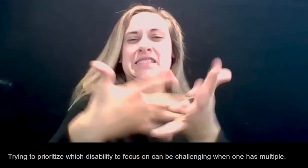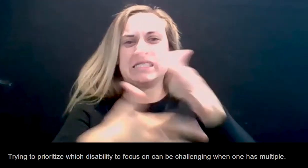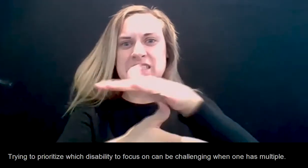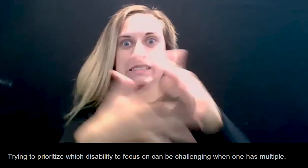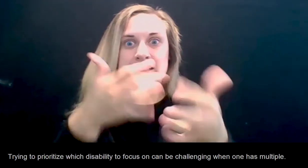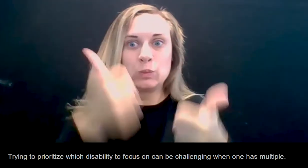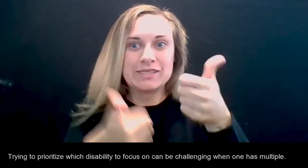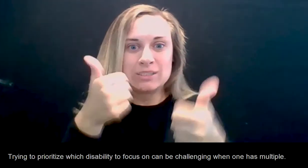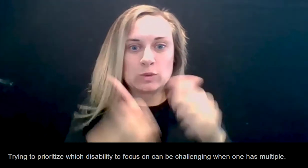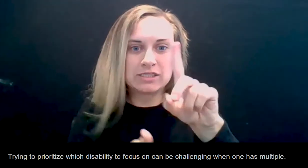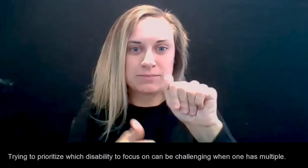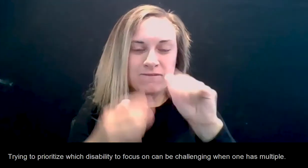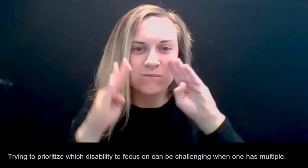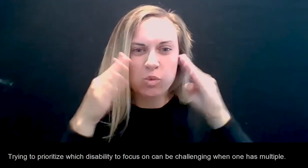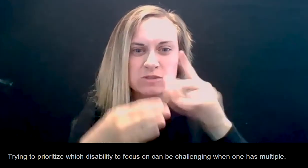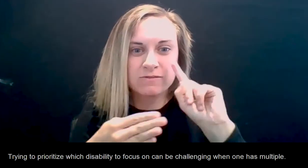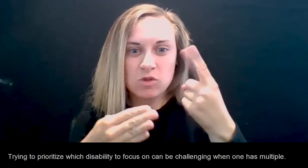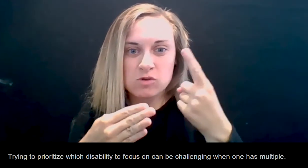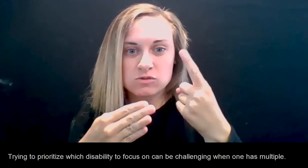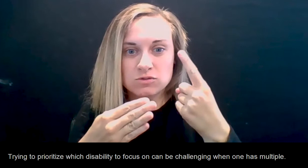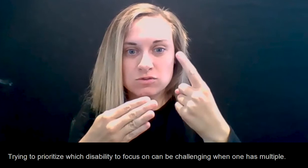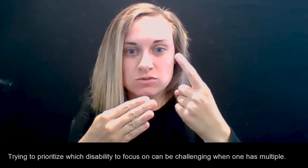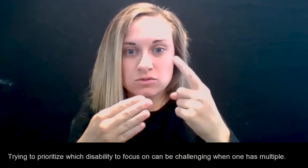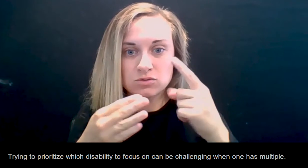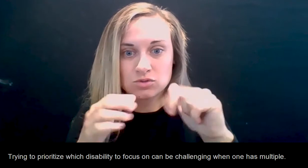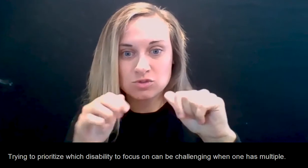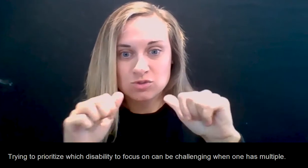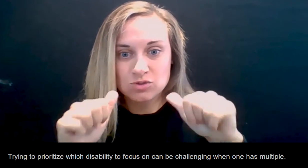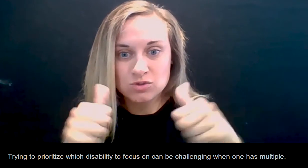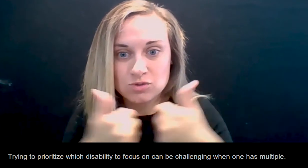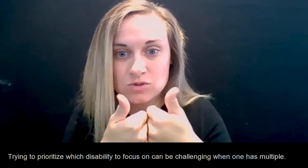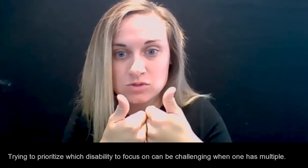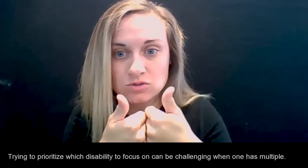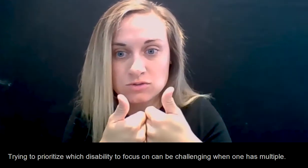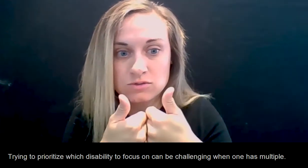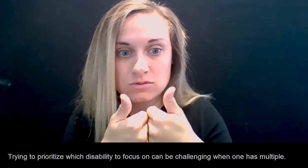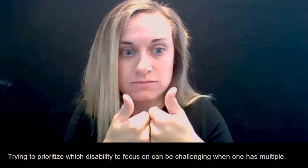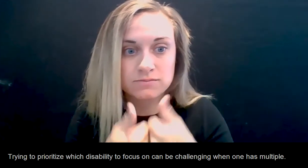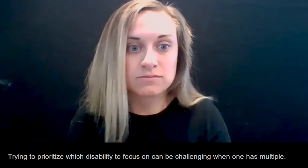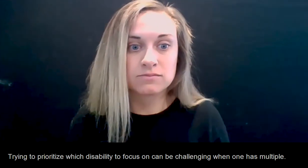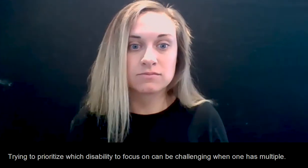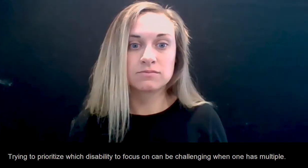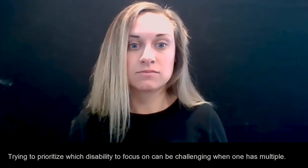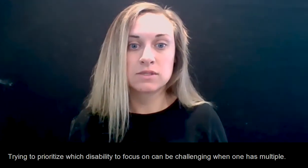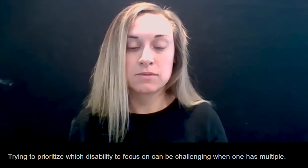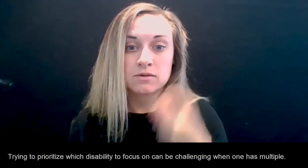Trying to prioritize which disability to focus on can be challenging when one has multiple.